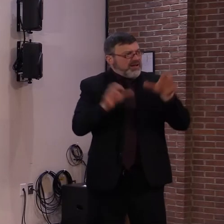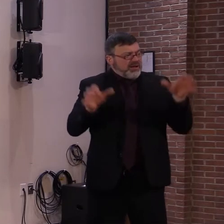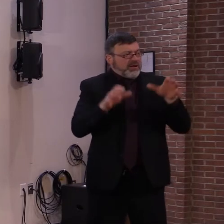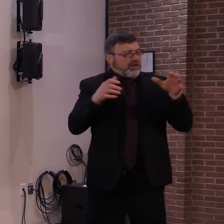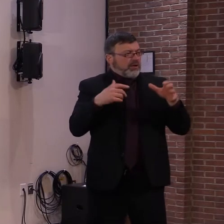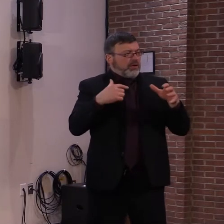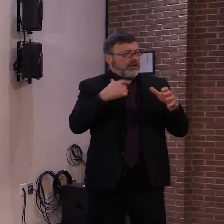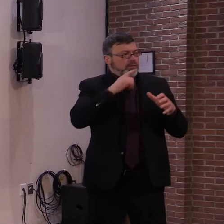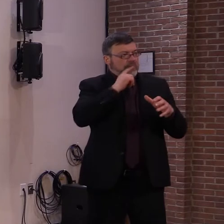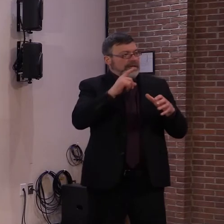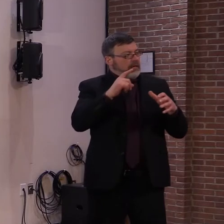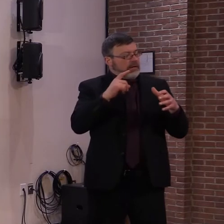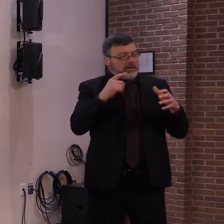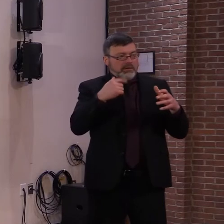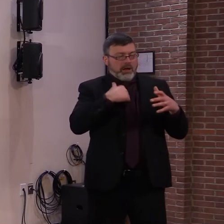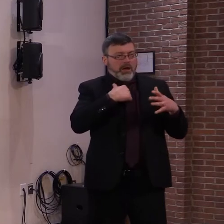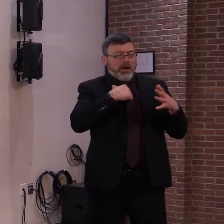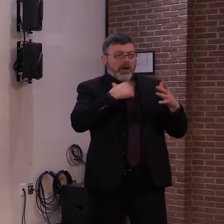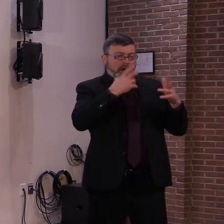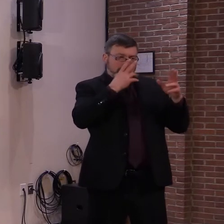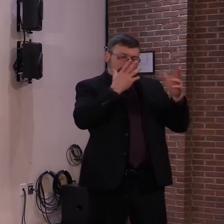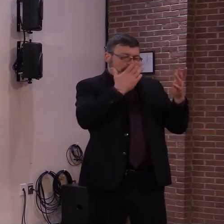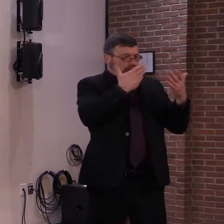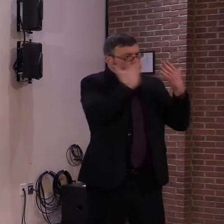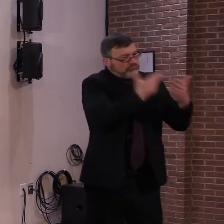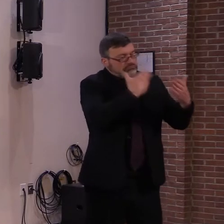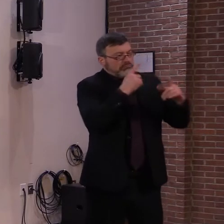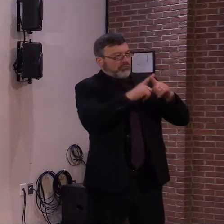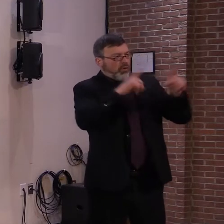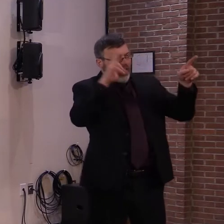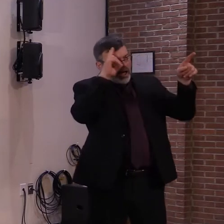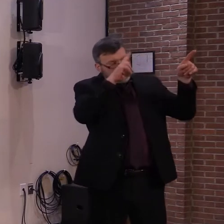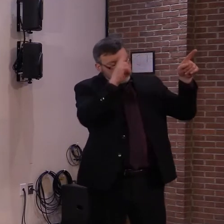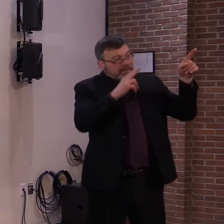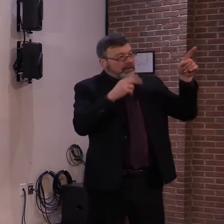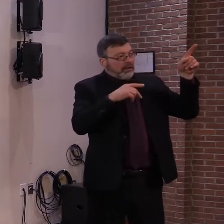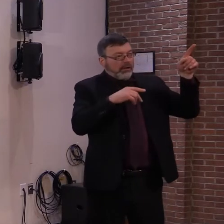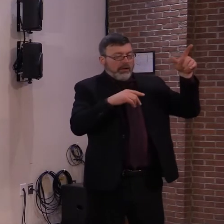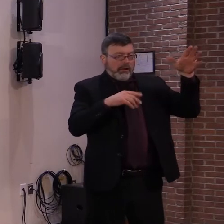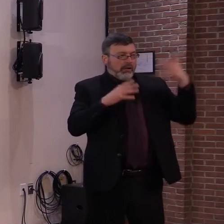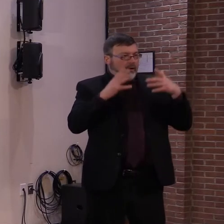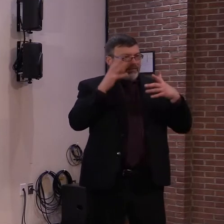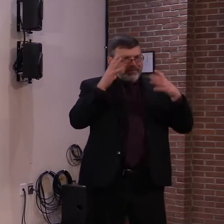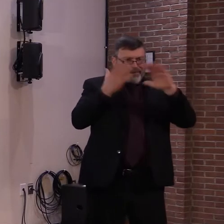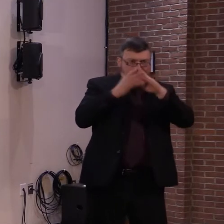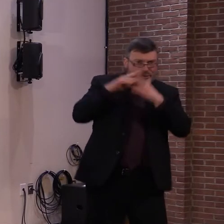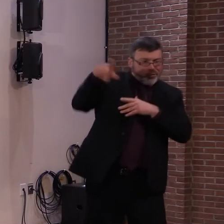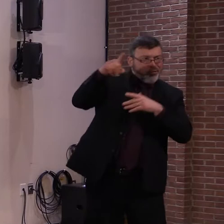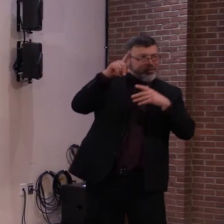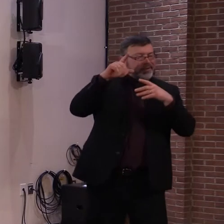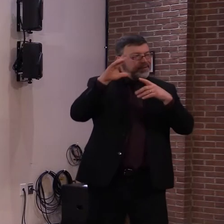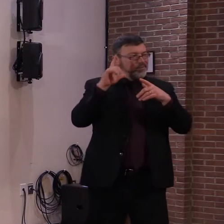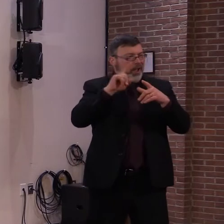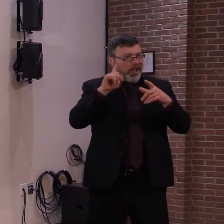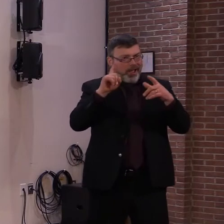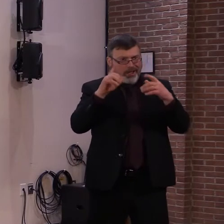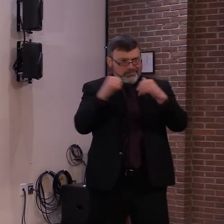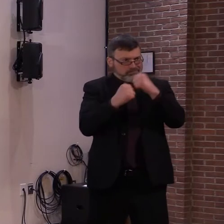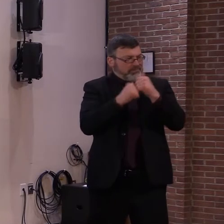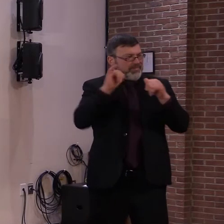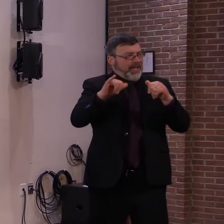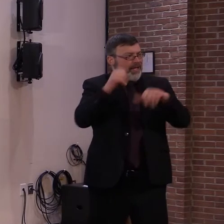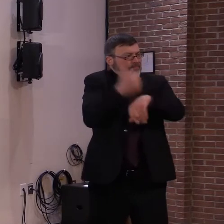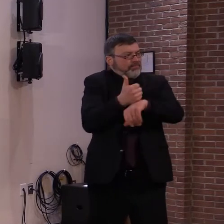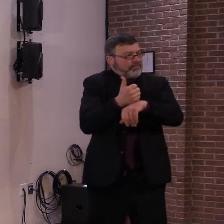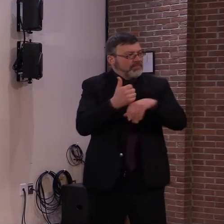led the clinics statewide, as well as the community-based providers, home and health and hospice agencies, EMS, fire